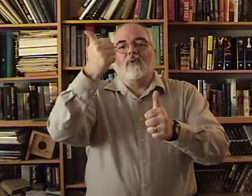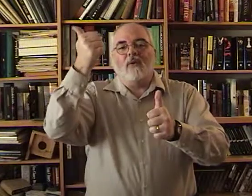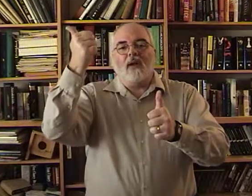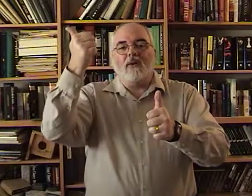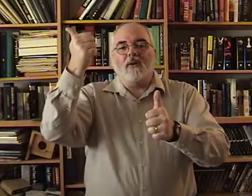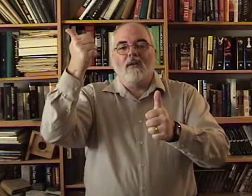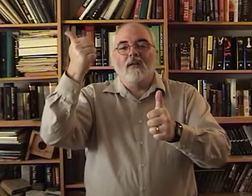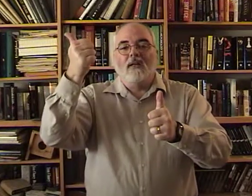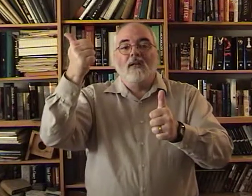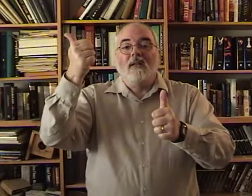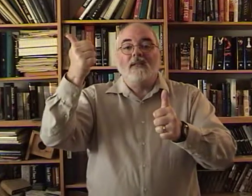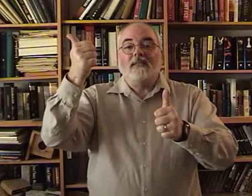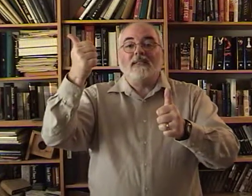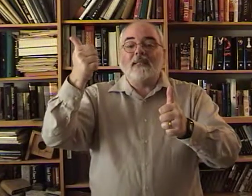Greater. Still.